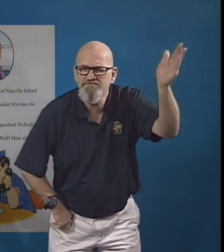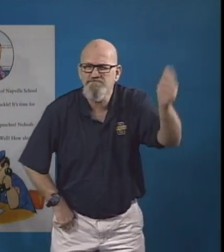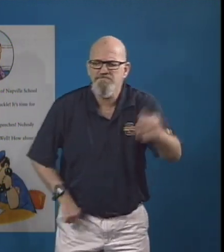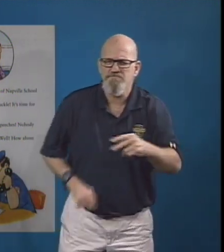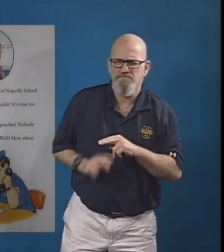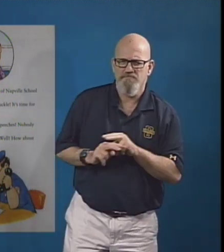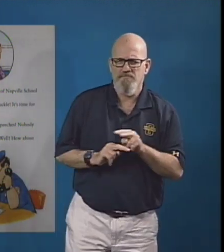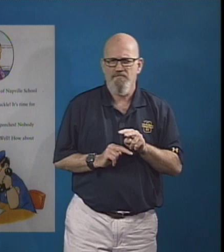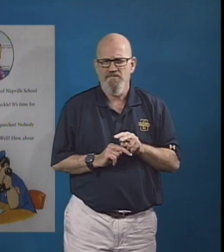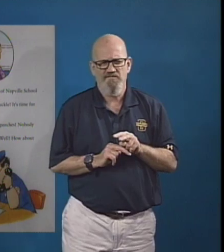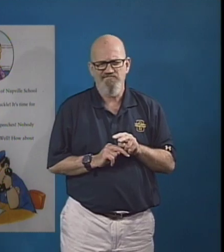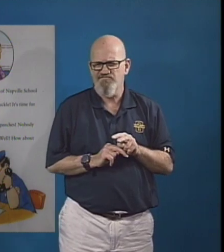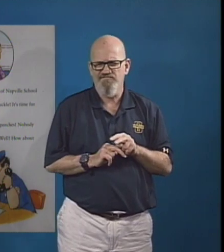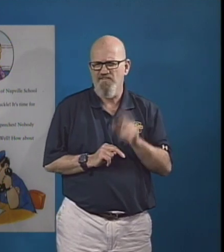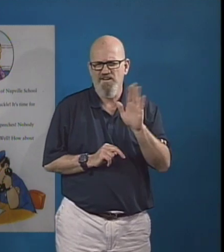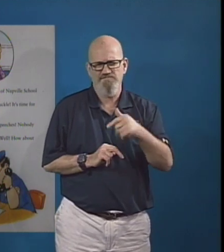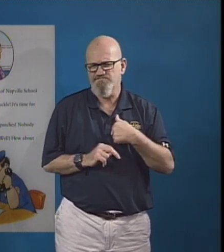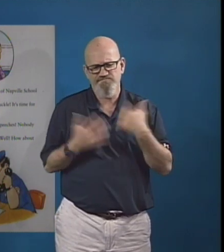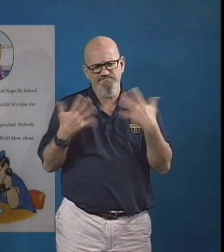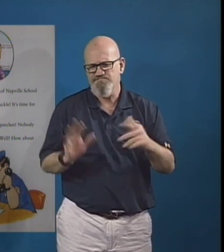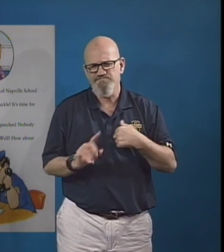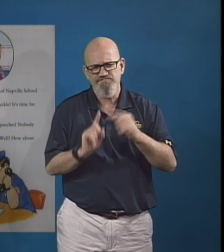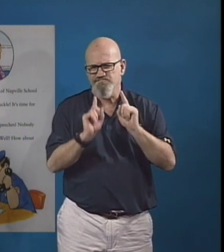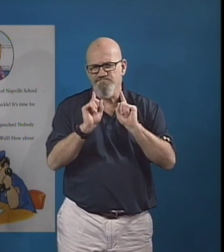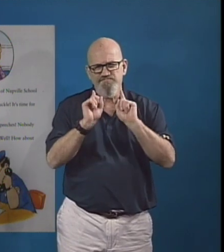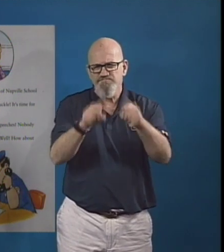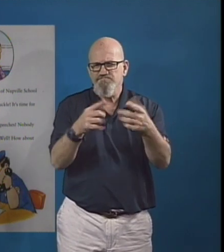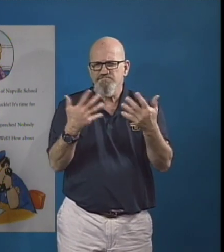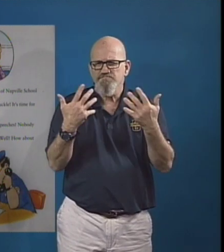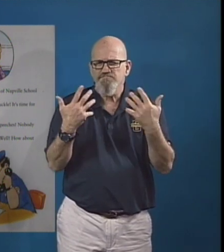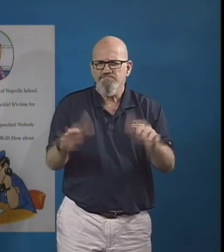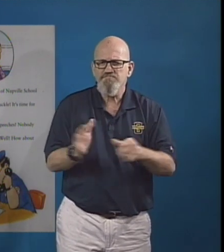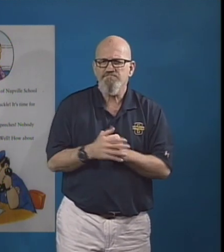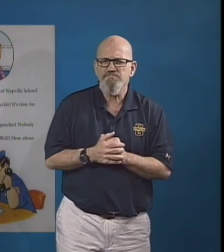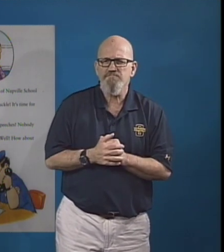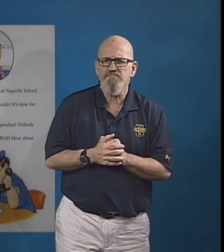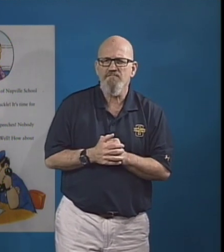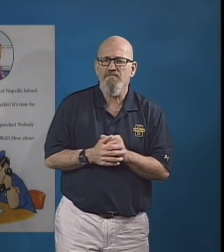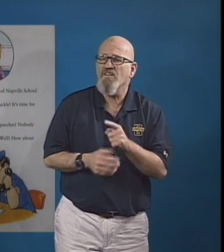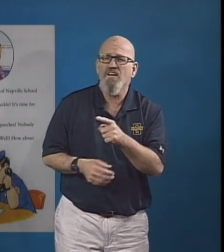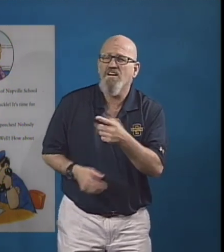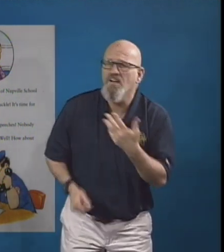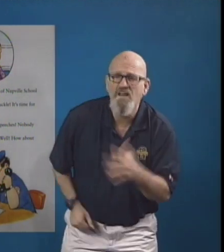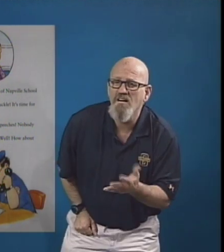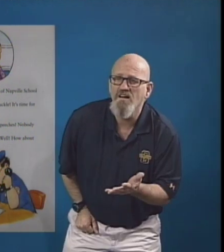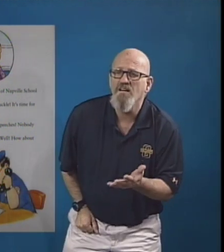Good morning, Officer Buckle. Good It's time for our safety speech. Officer Buckle frowned.